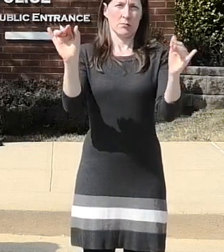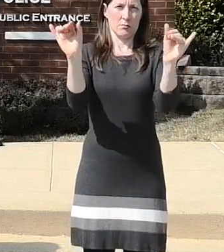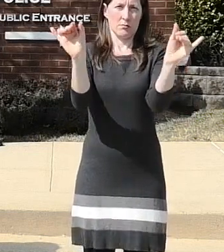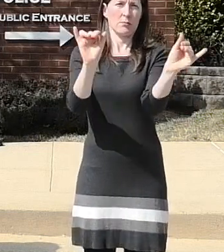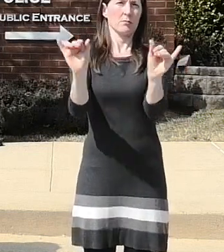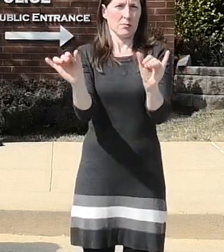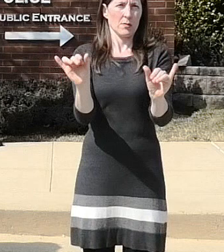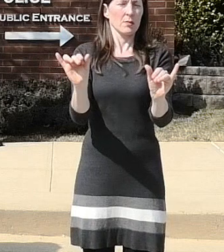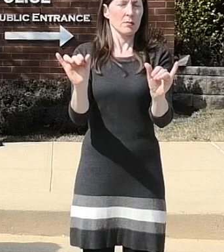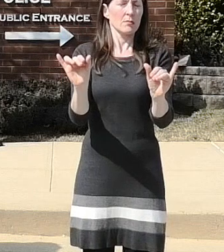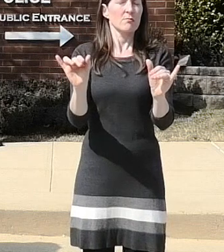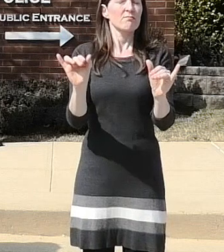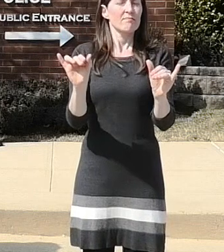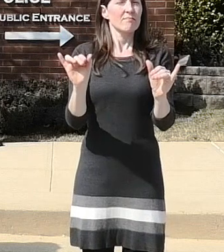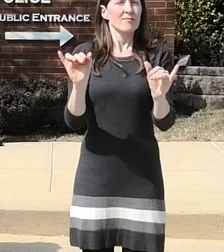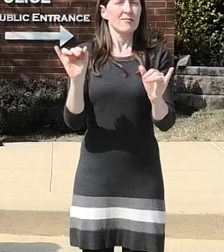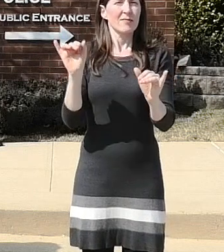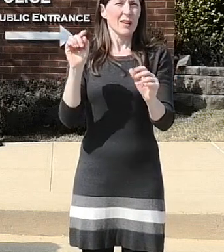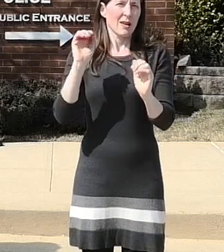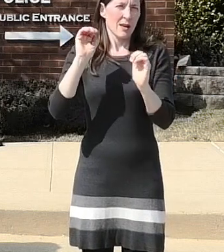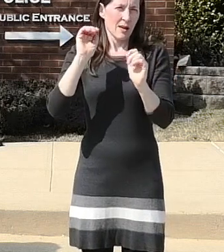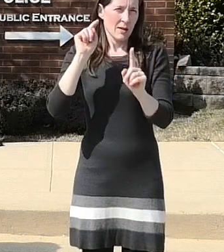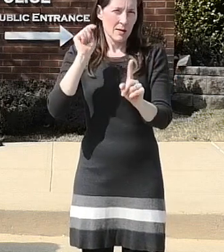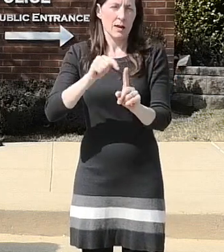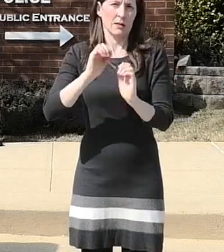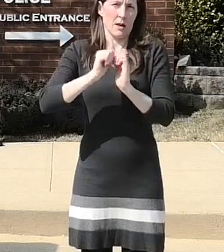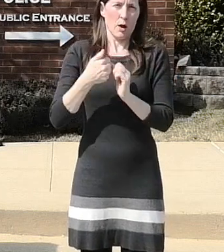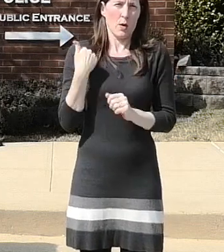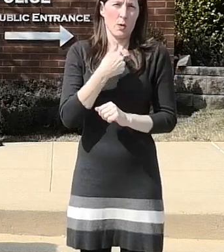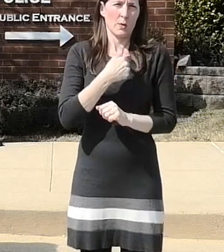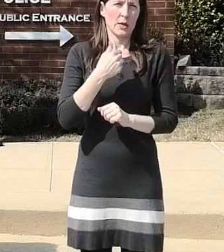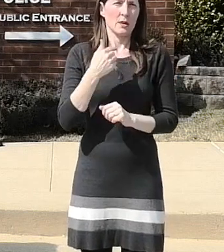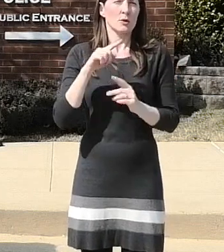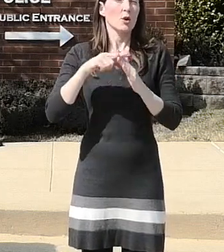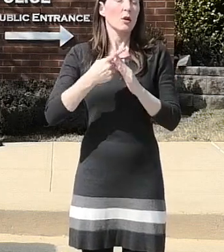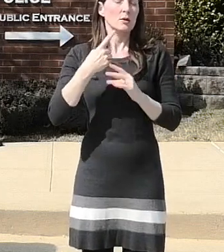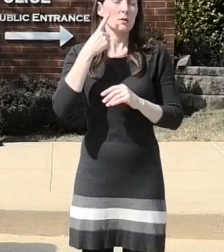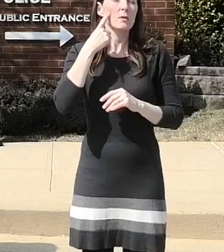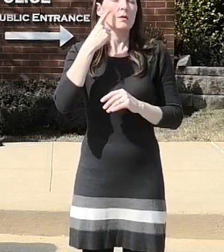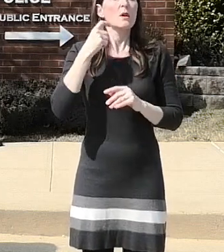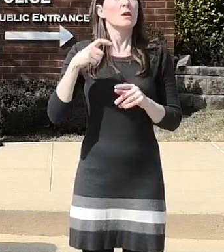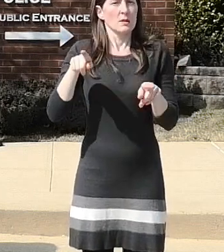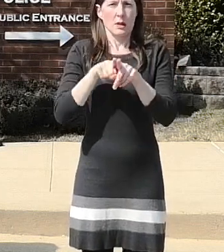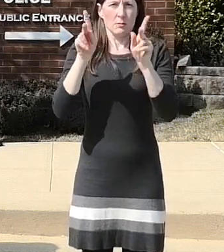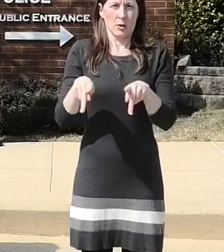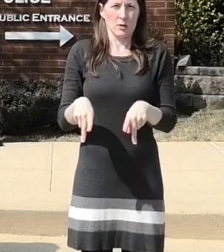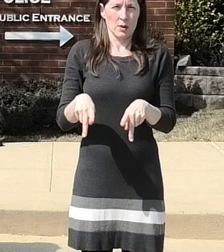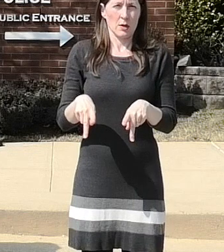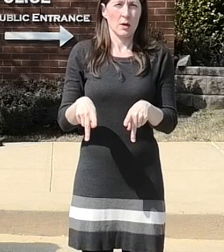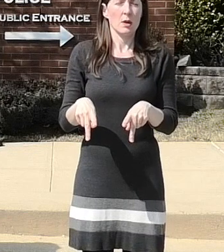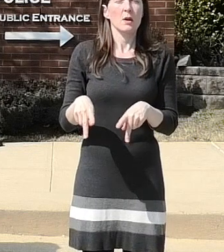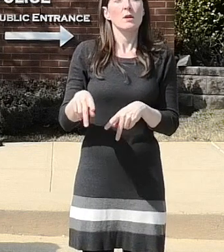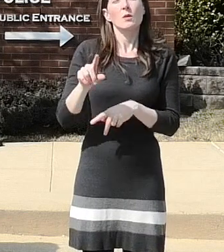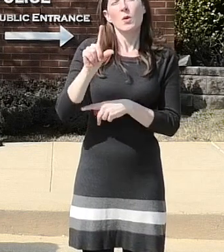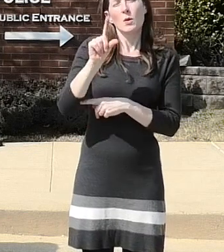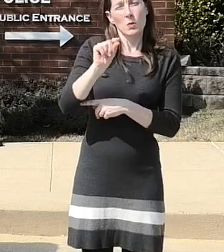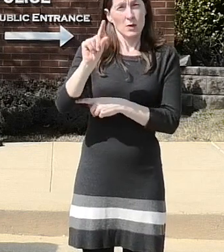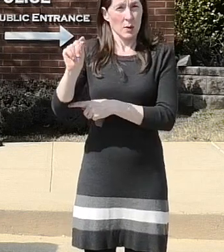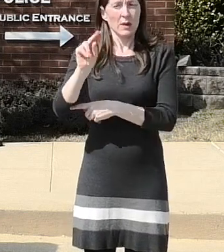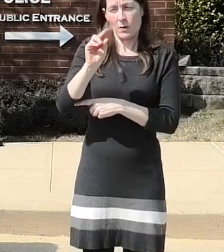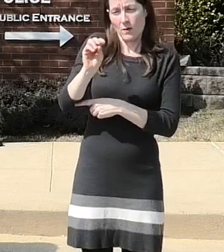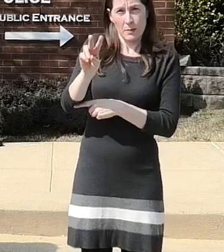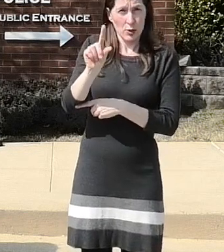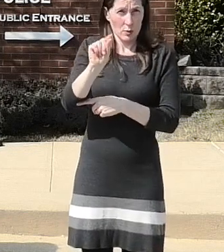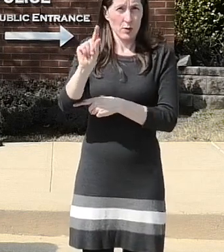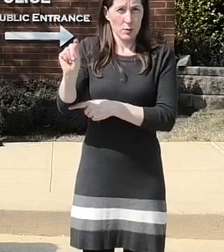the direction that um we were dealing with the same person in 2020 november 2020 we had a